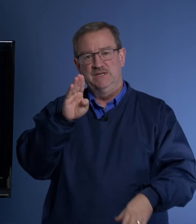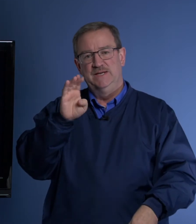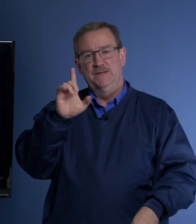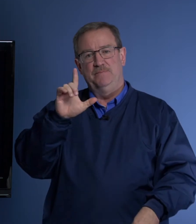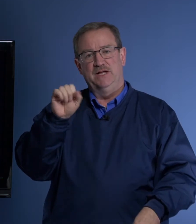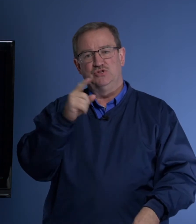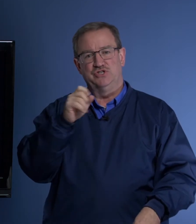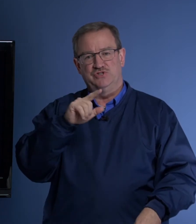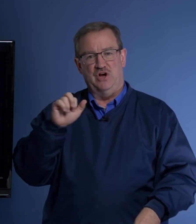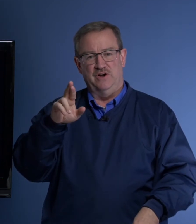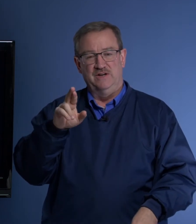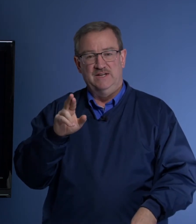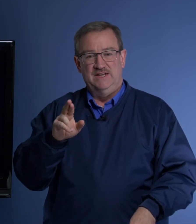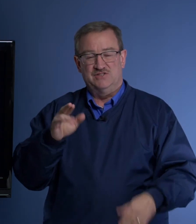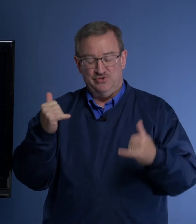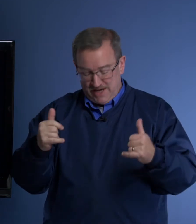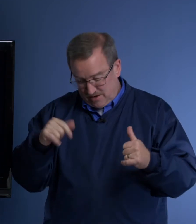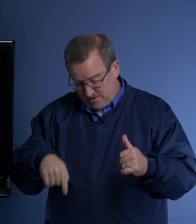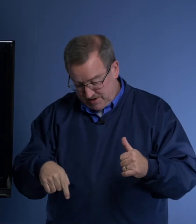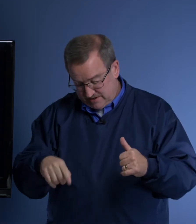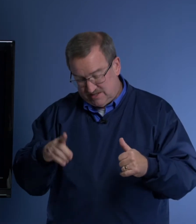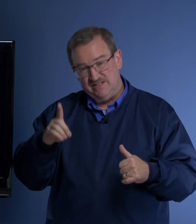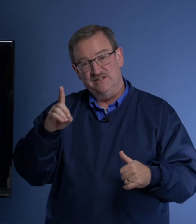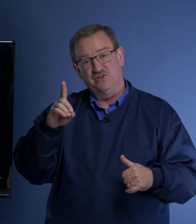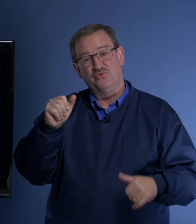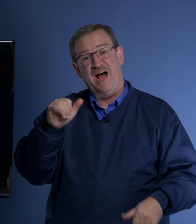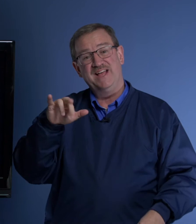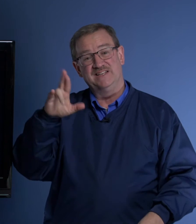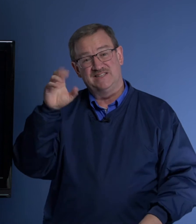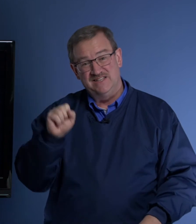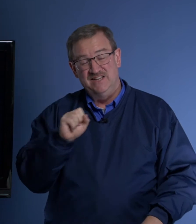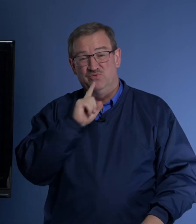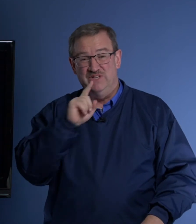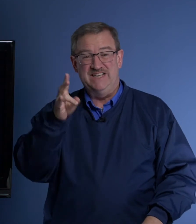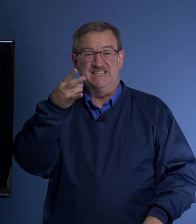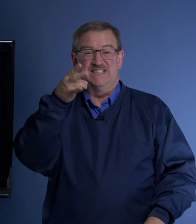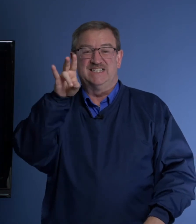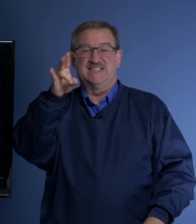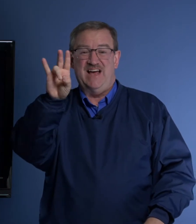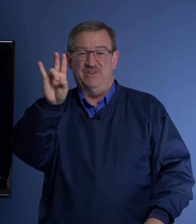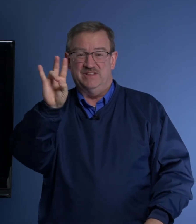Belshazzar. So now, this Darius really is the seventh